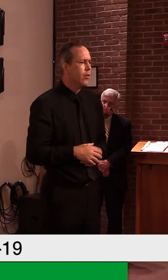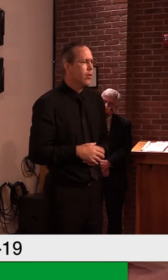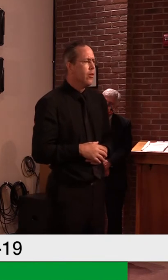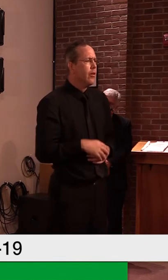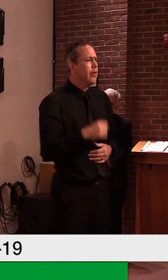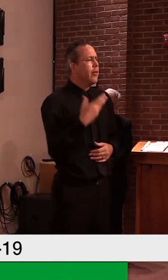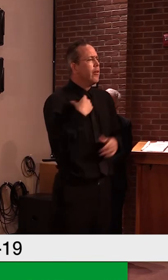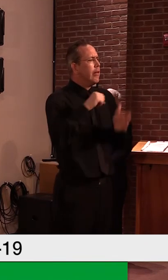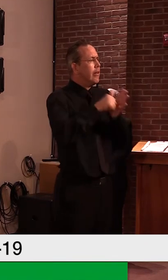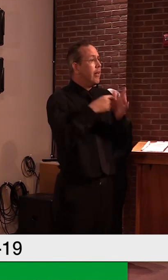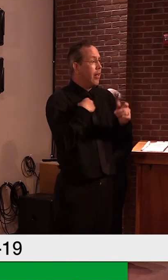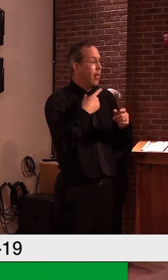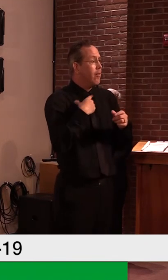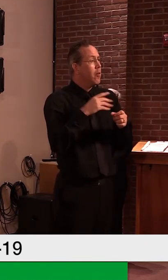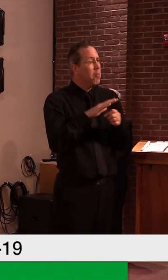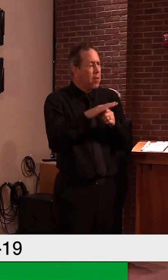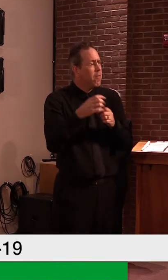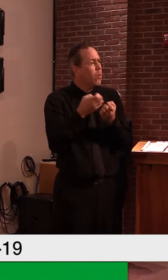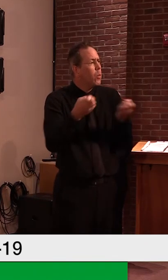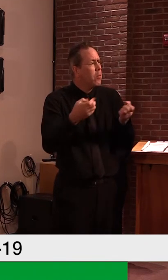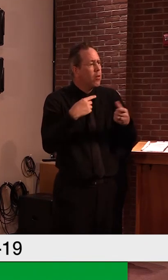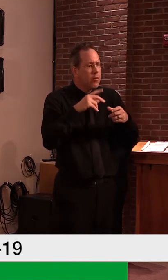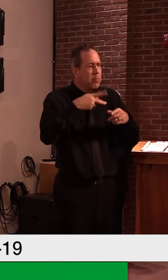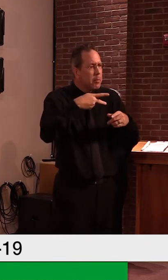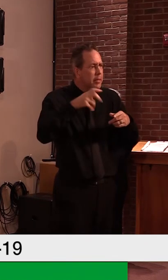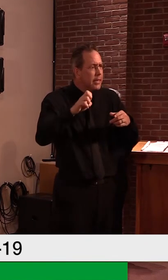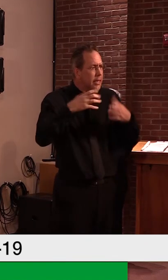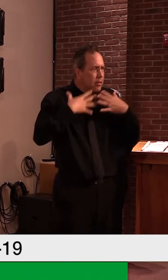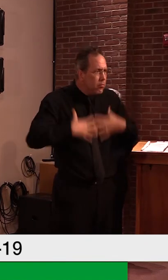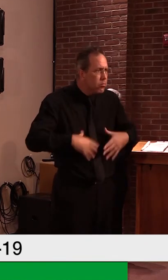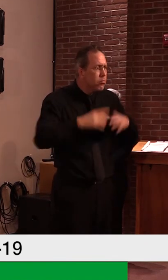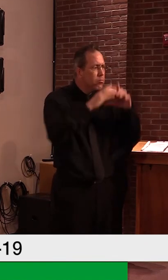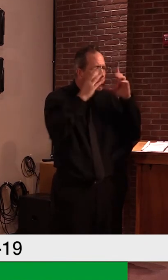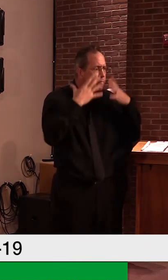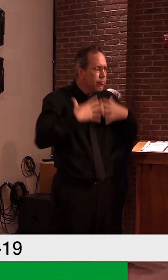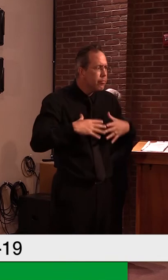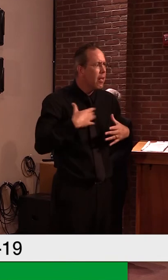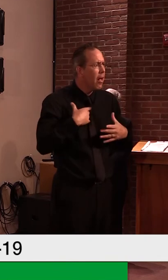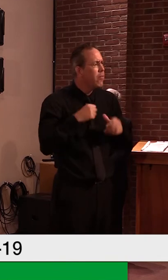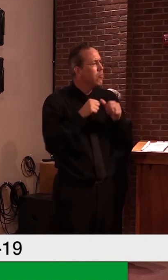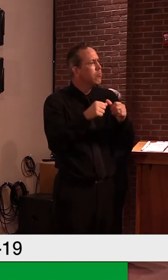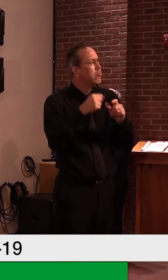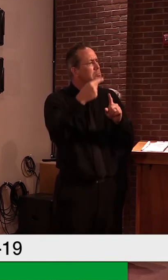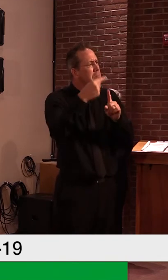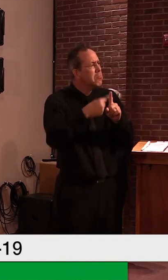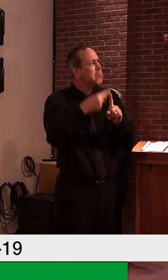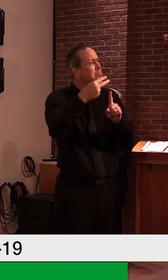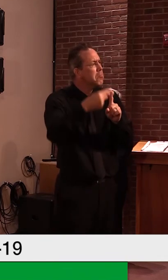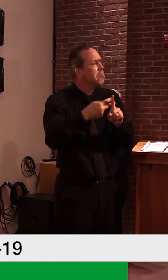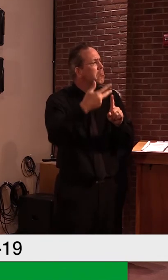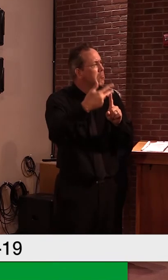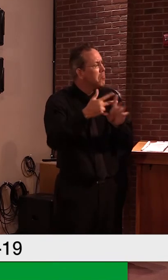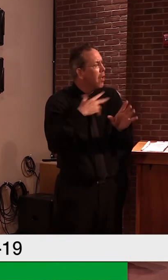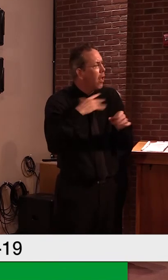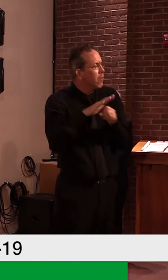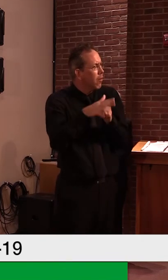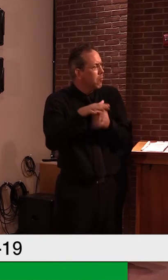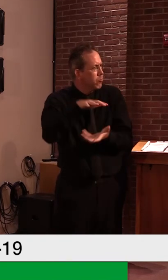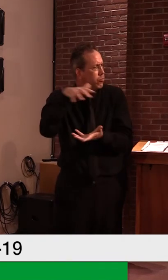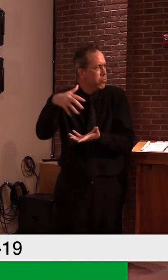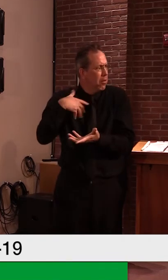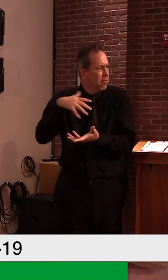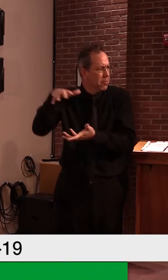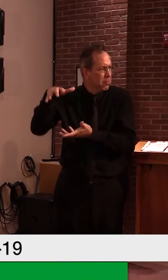it was comfortable, uh, comfortable with the inventory we had for the next, uh, month or two, um, that meant, uh, if we stopped